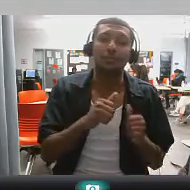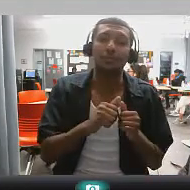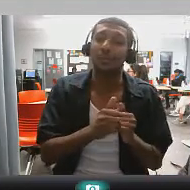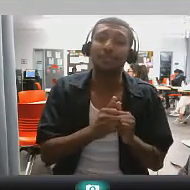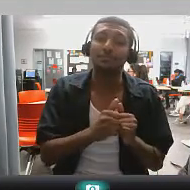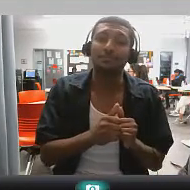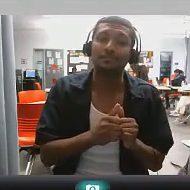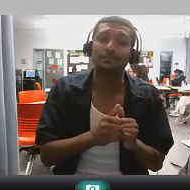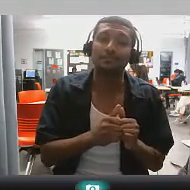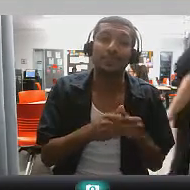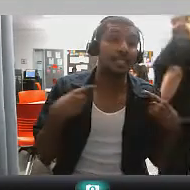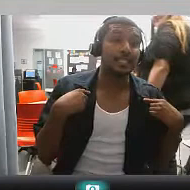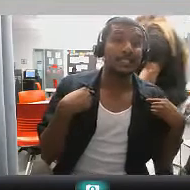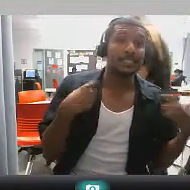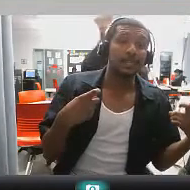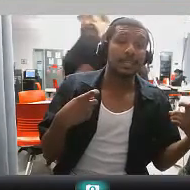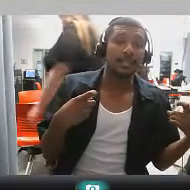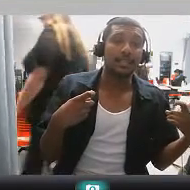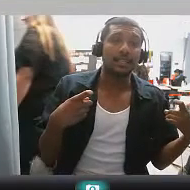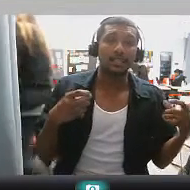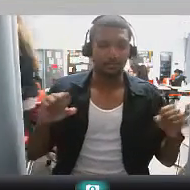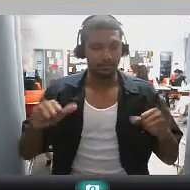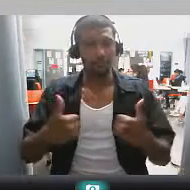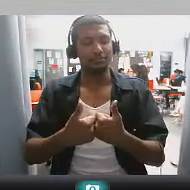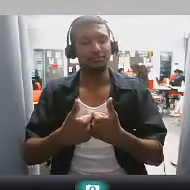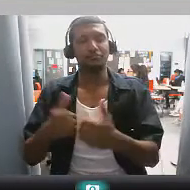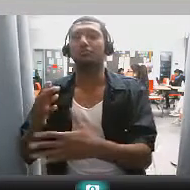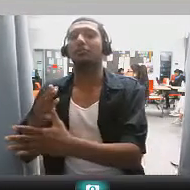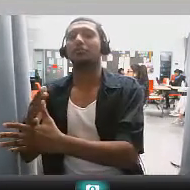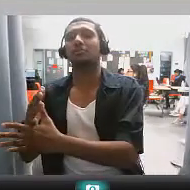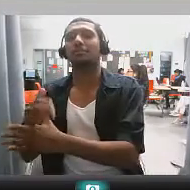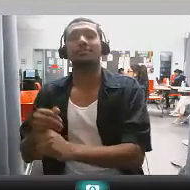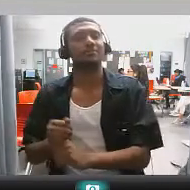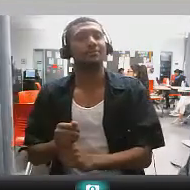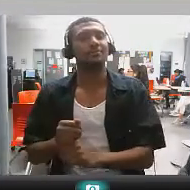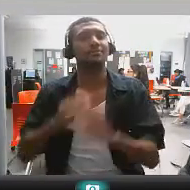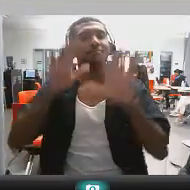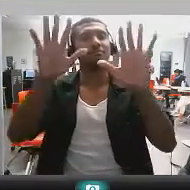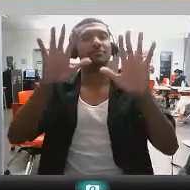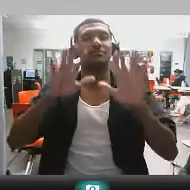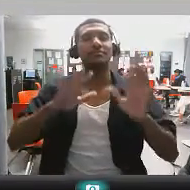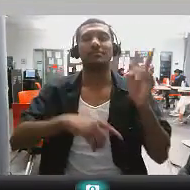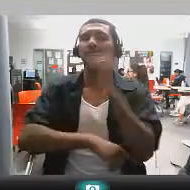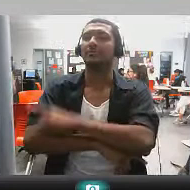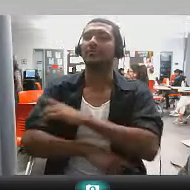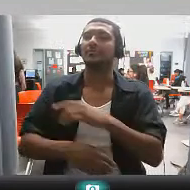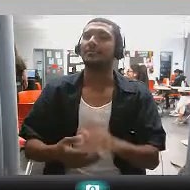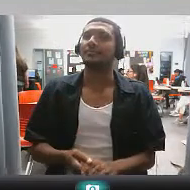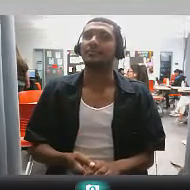Spain playing against Germany. Oh, and what a wonderful day it is Look at the crowd really excited